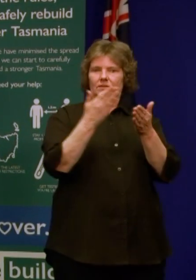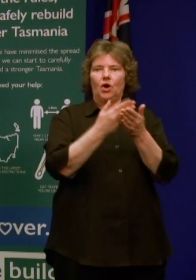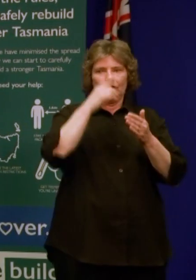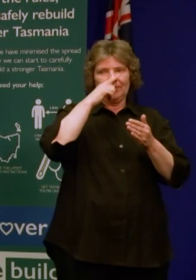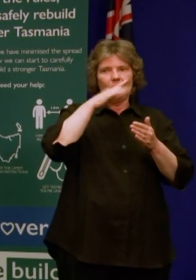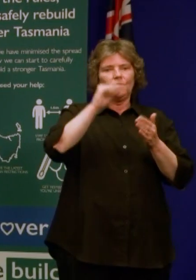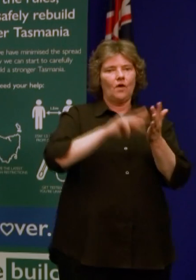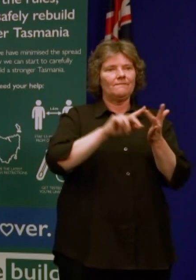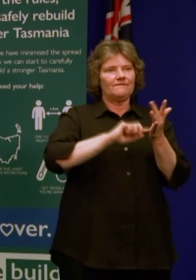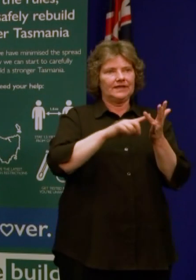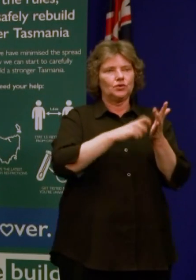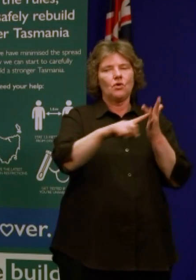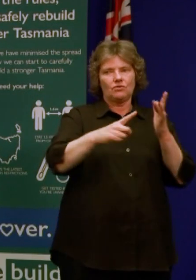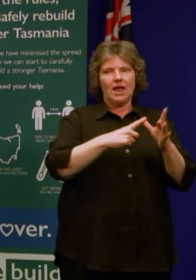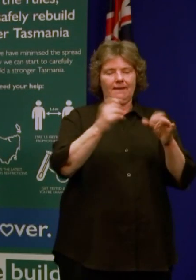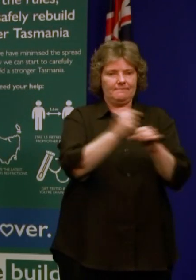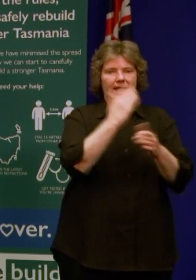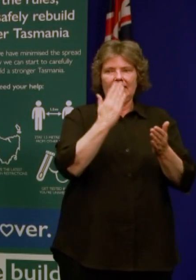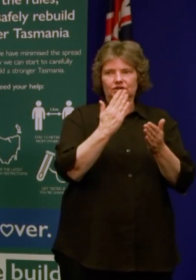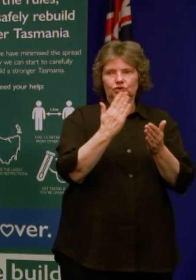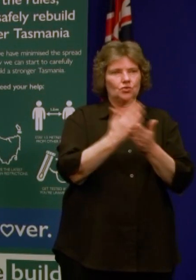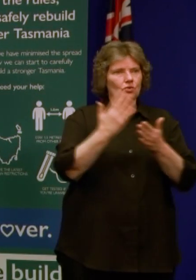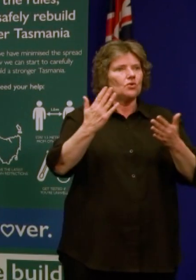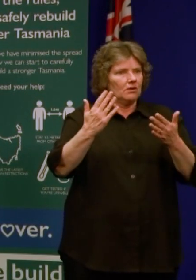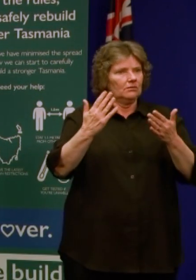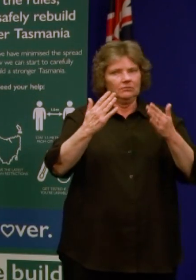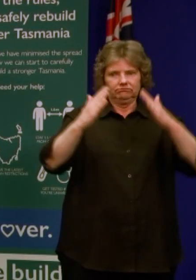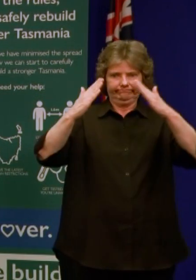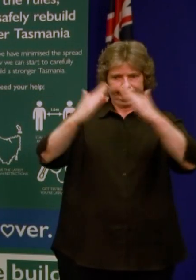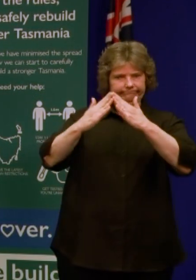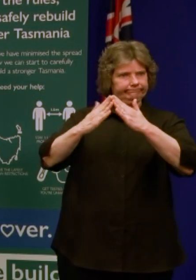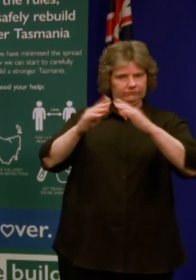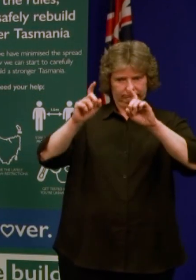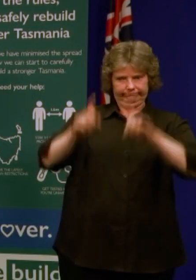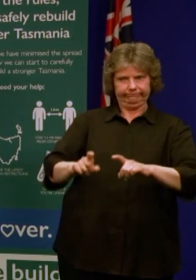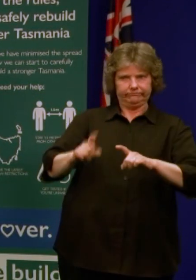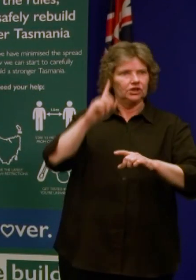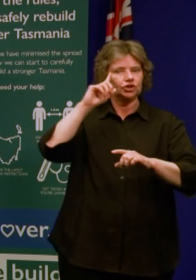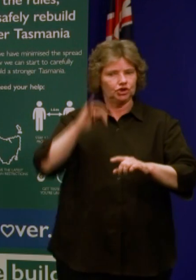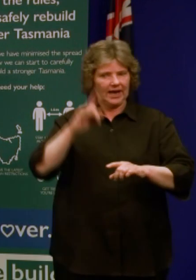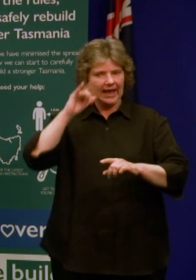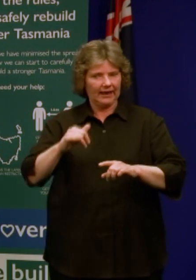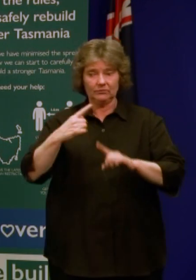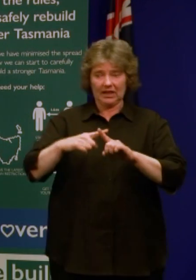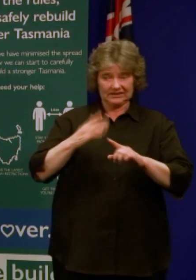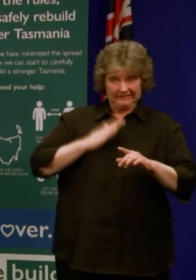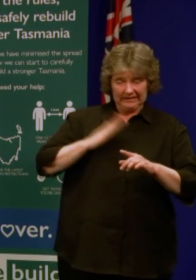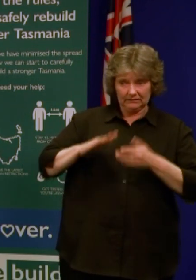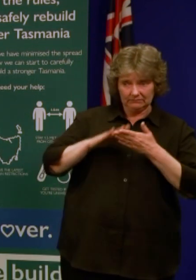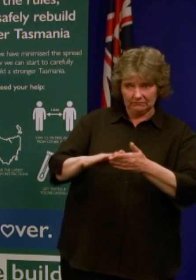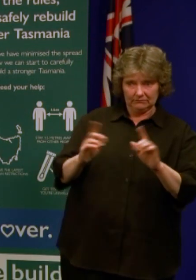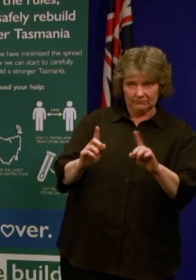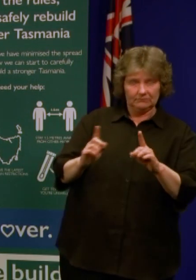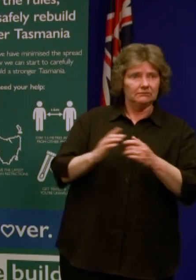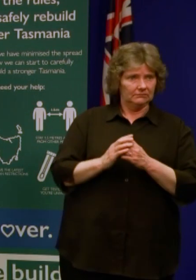sure that those people are in quarantine are checked and also if they need any assistance as well. And they're also receiving full-up telephone